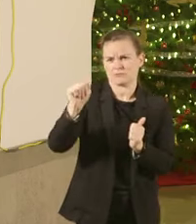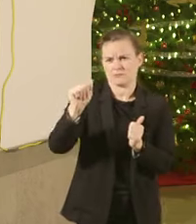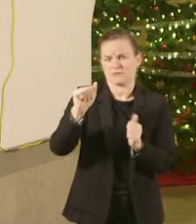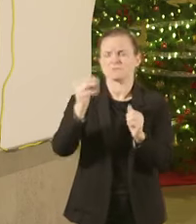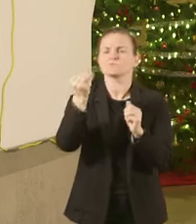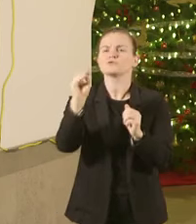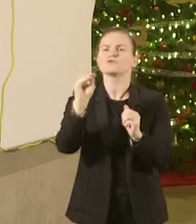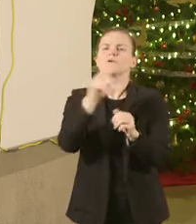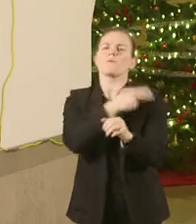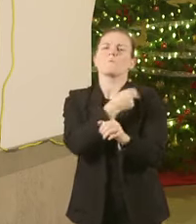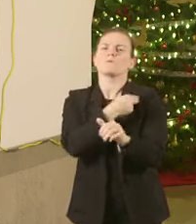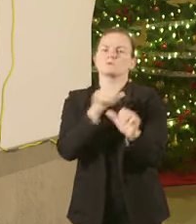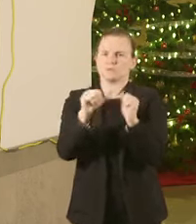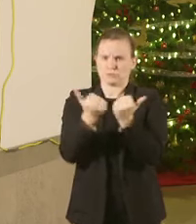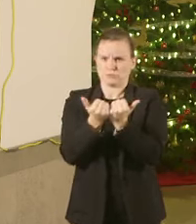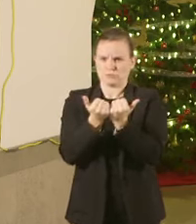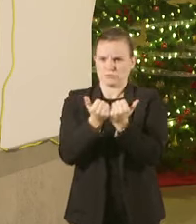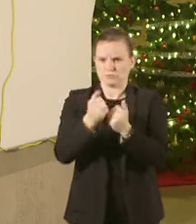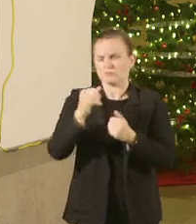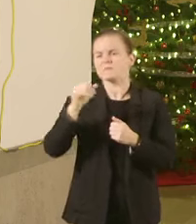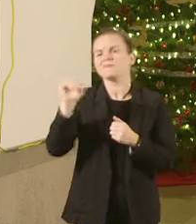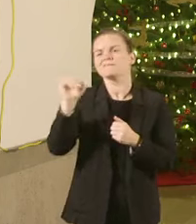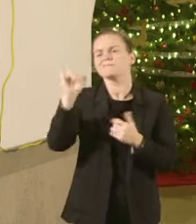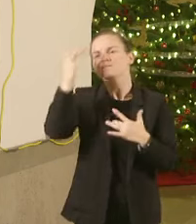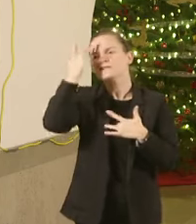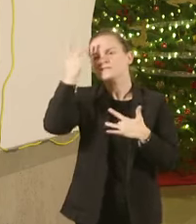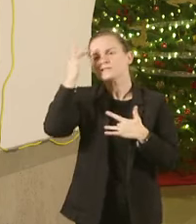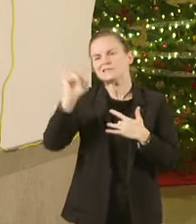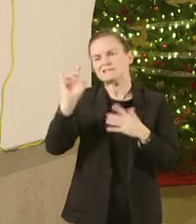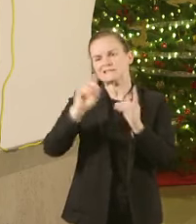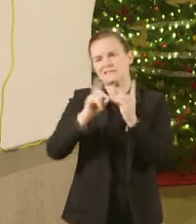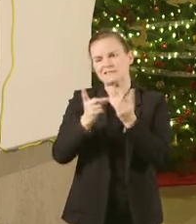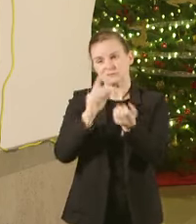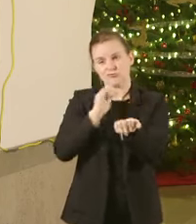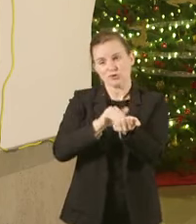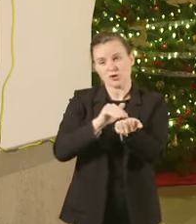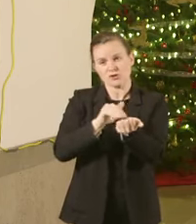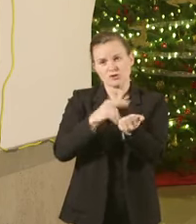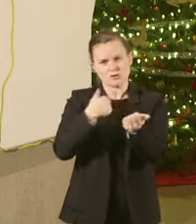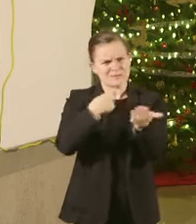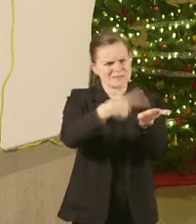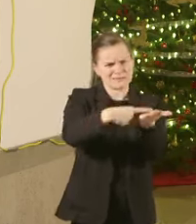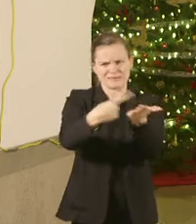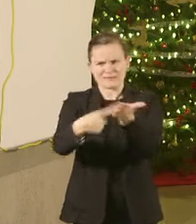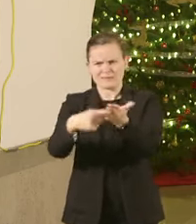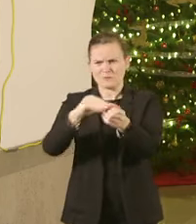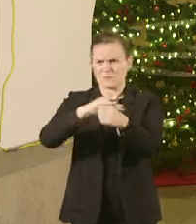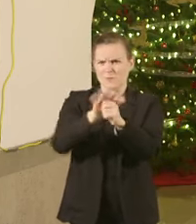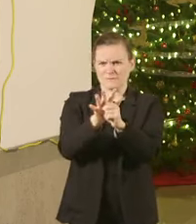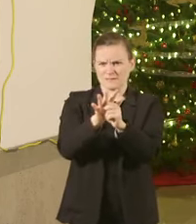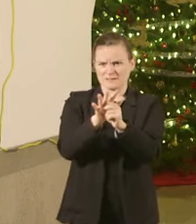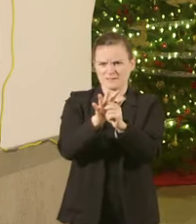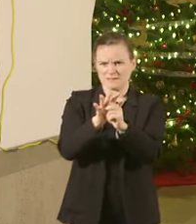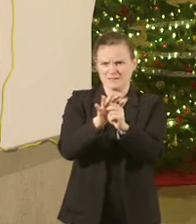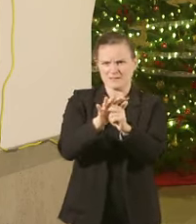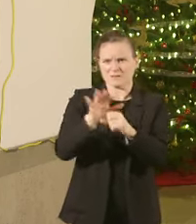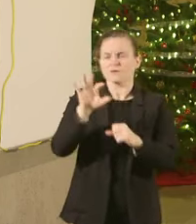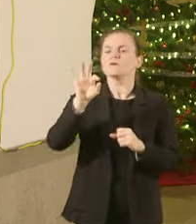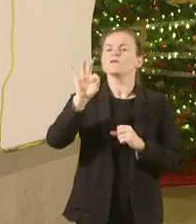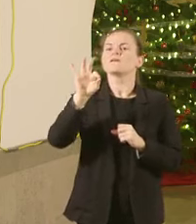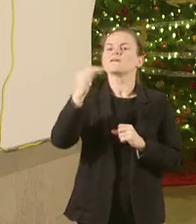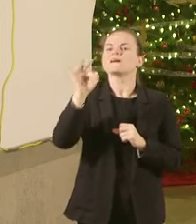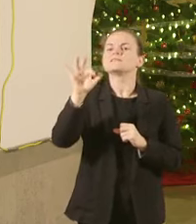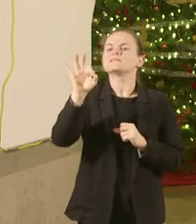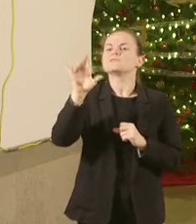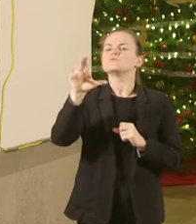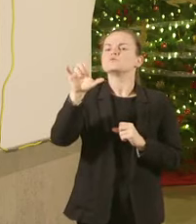doctors numerous and other health care providers in our COVID-19 fusion cell we have continually